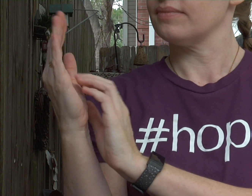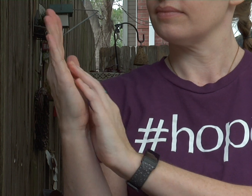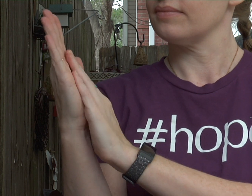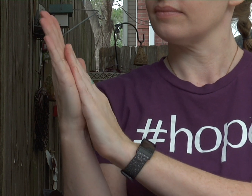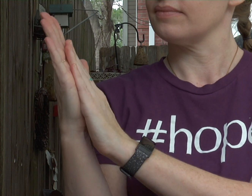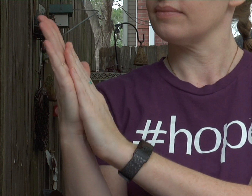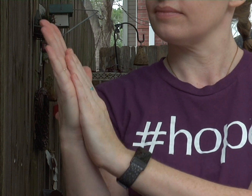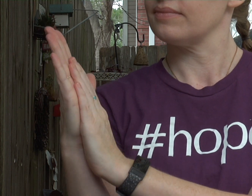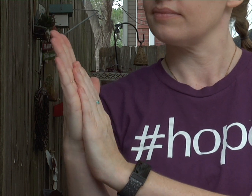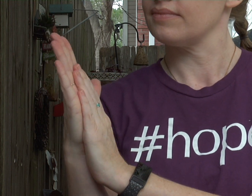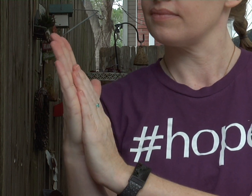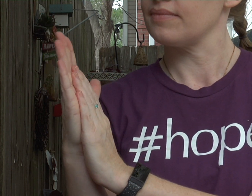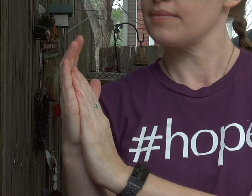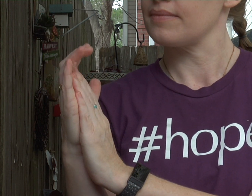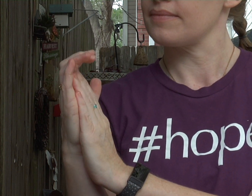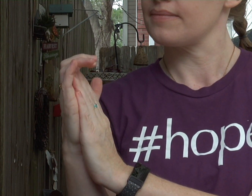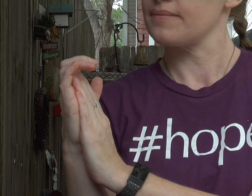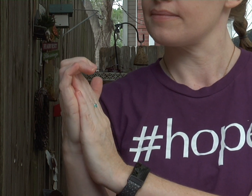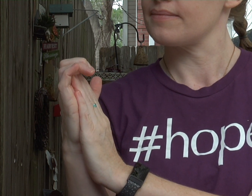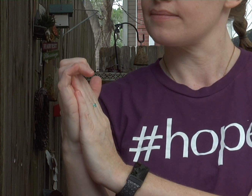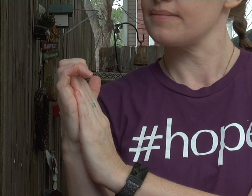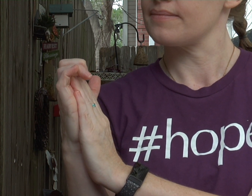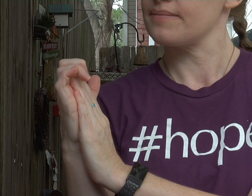And then sliding up to stretch the middle section of your fingers.